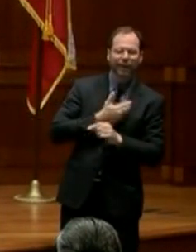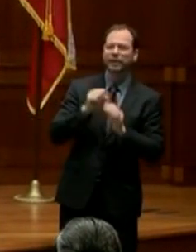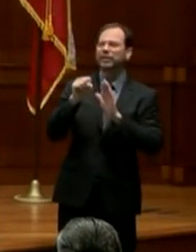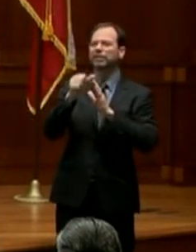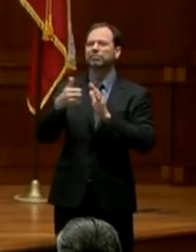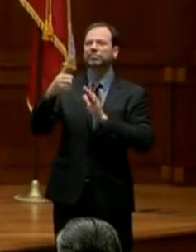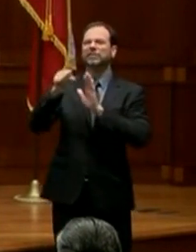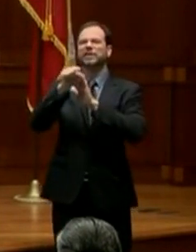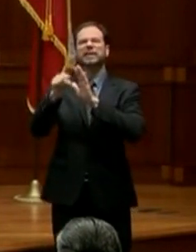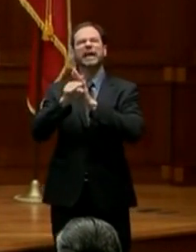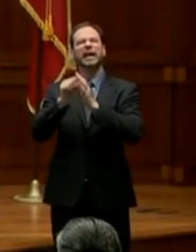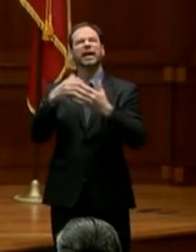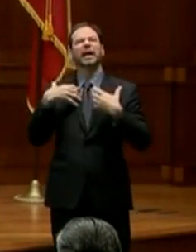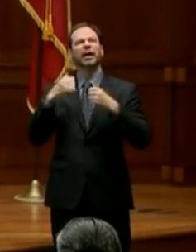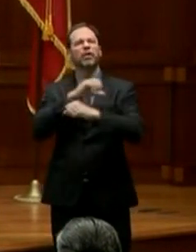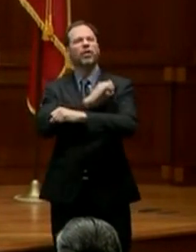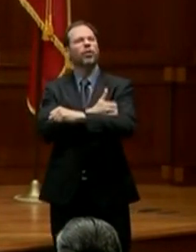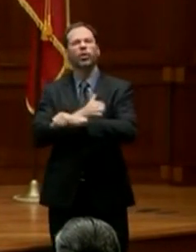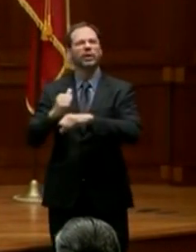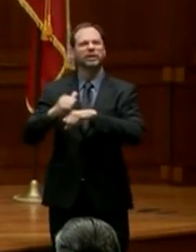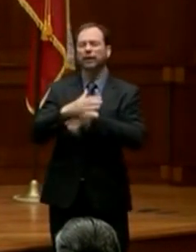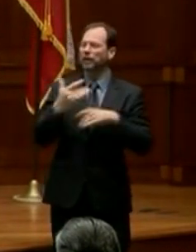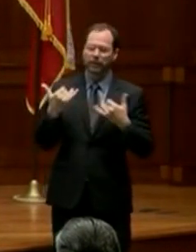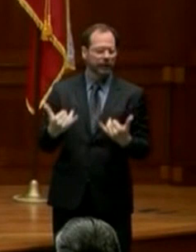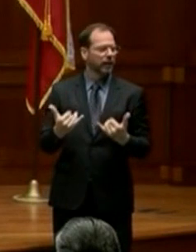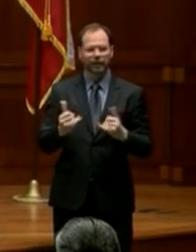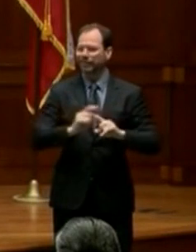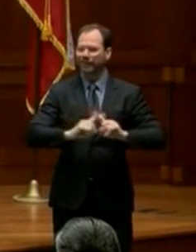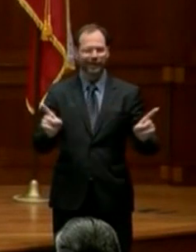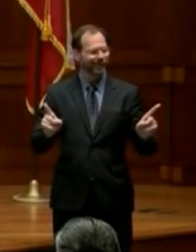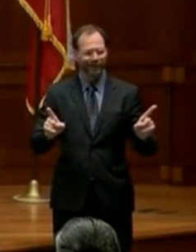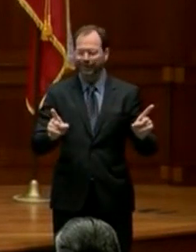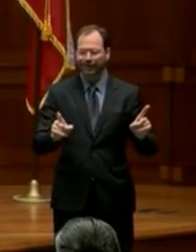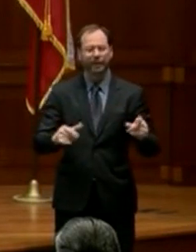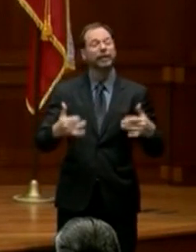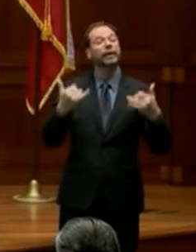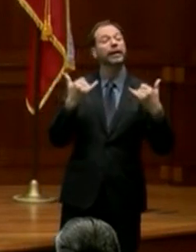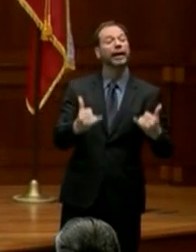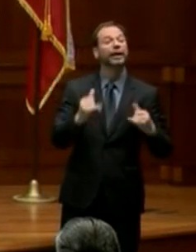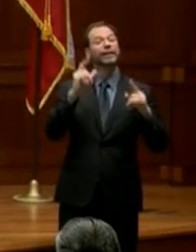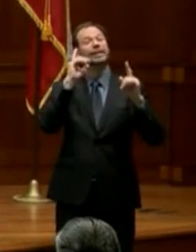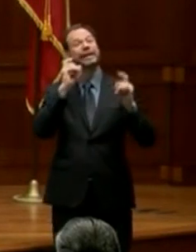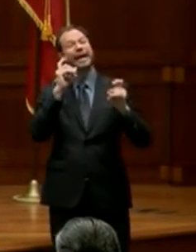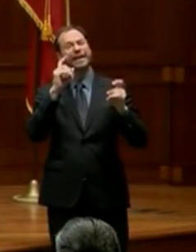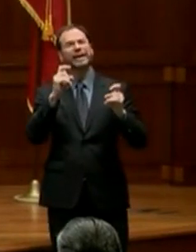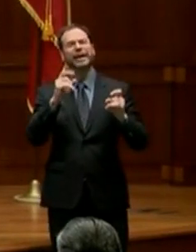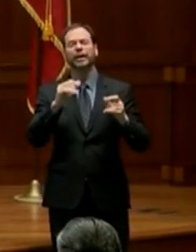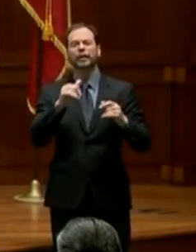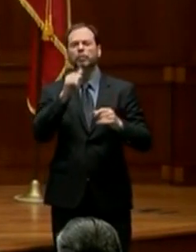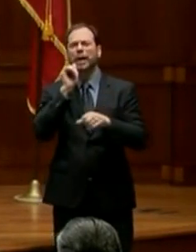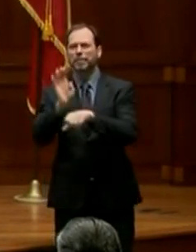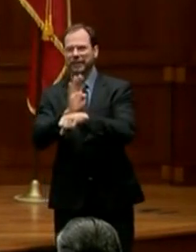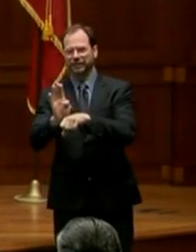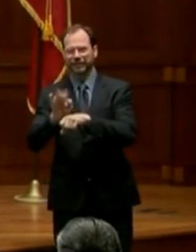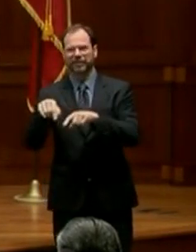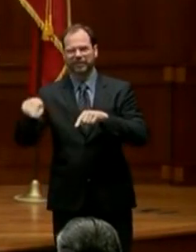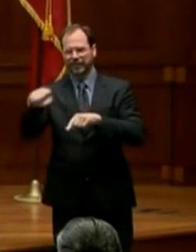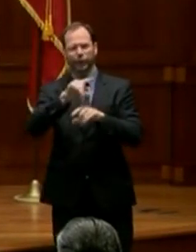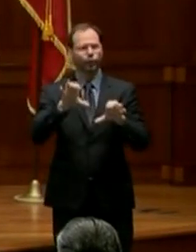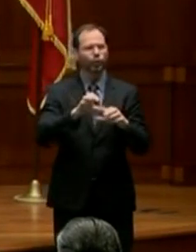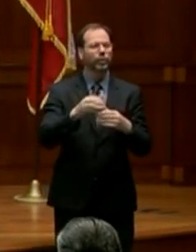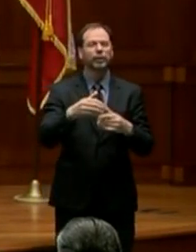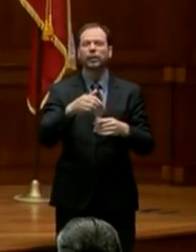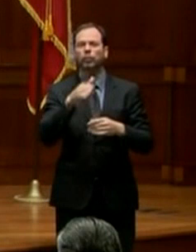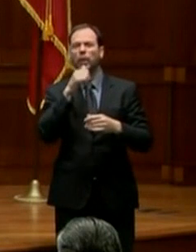health authorities. Now I would say that the majority of the testing that we see taking place is testing that's done at the private level, whether it be private